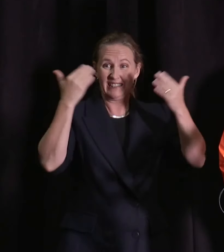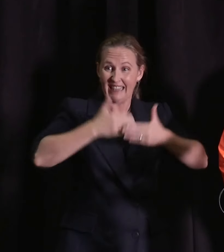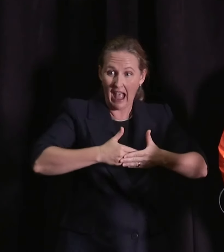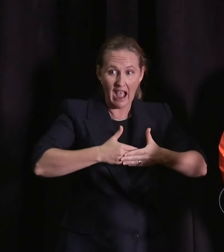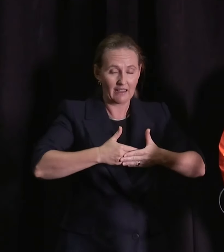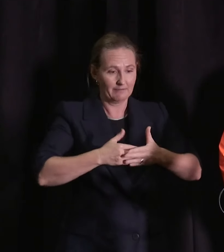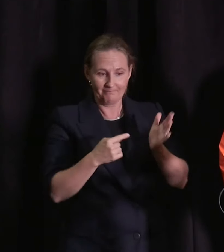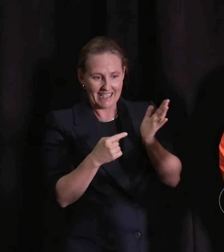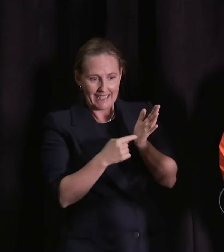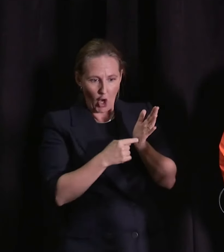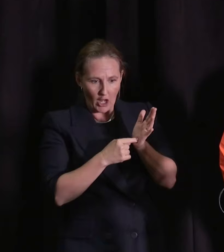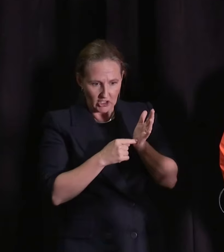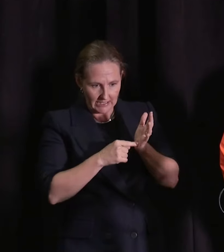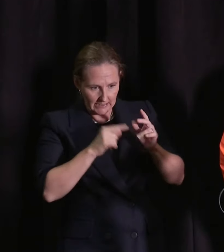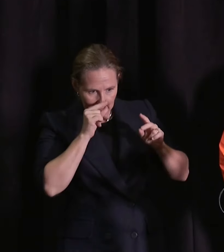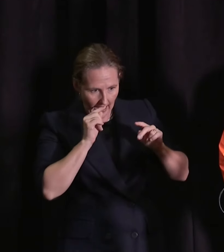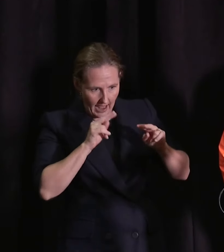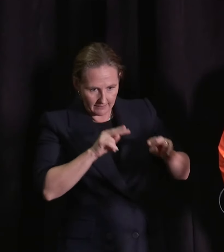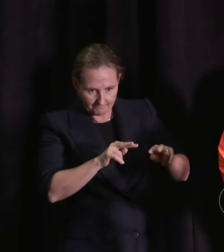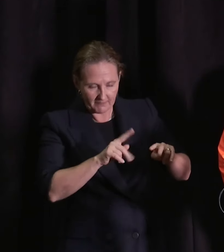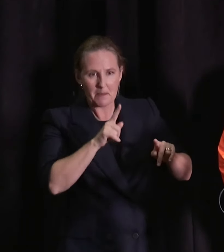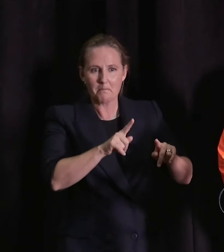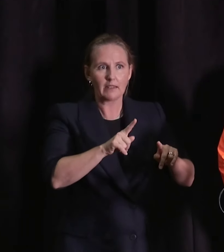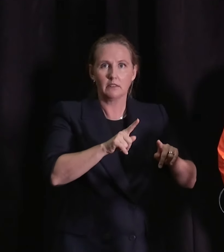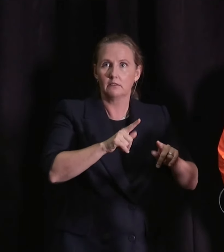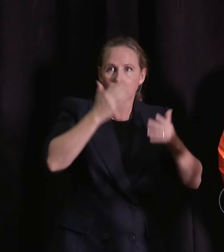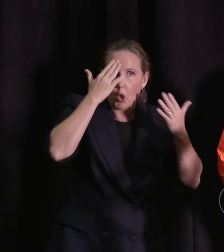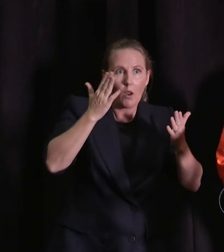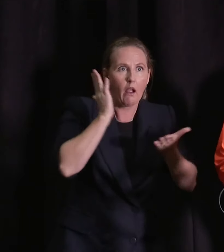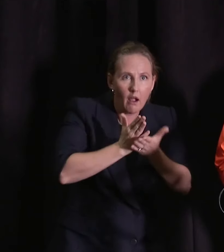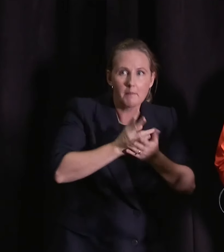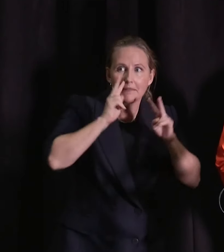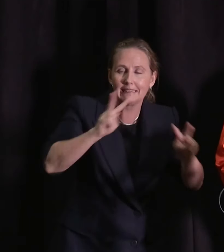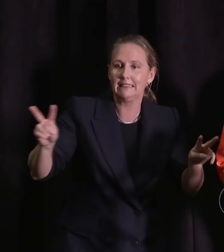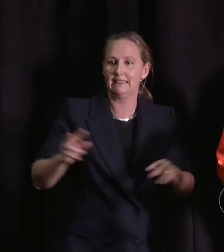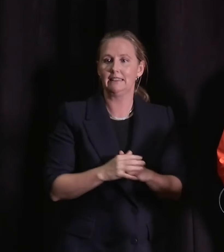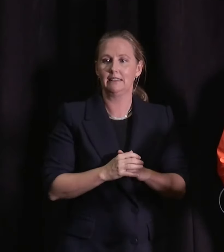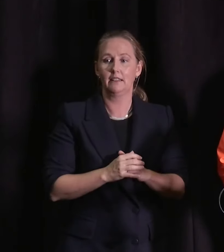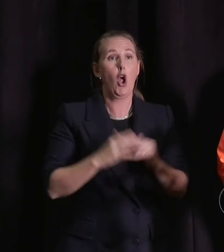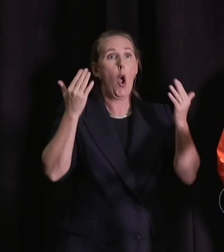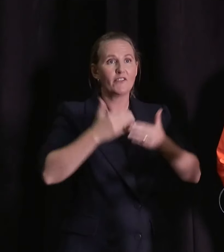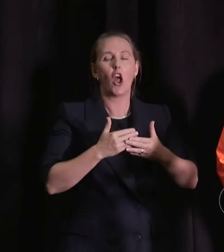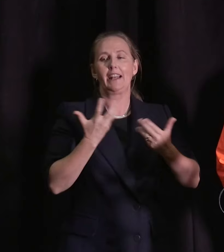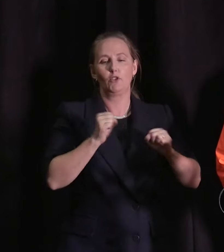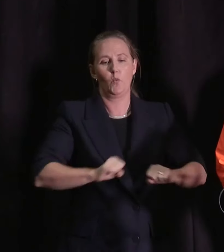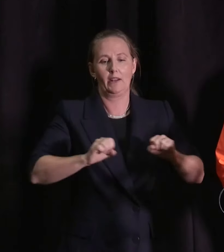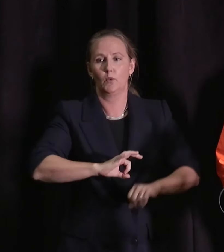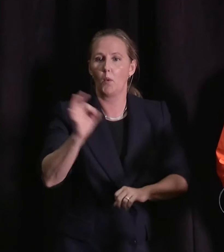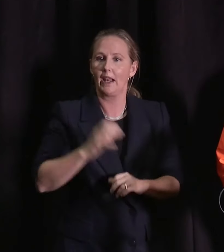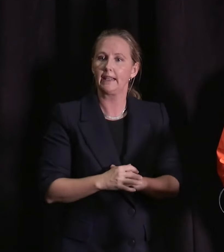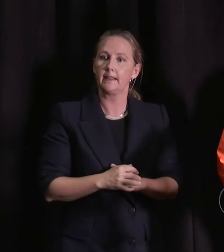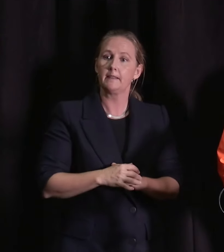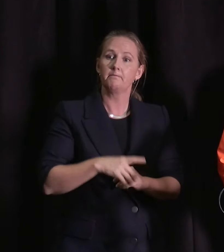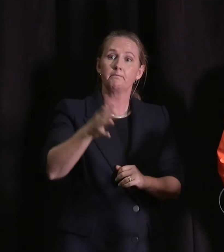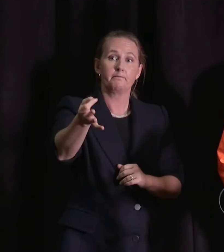the sun comes up and you can actually see what's going on there's a limited amount that you can do and that you can know overnight. Has the Defence Force